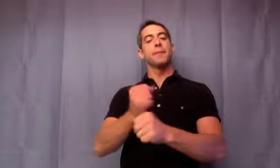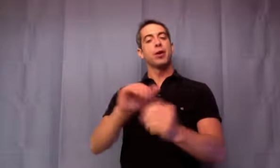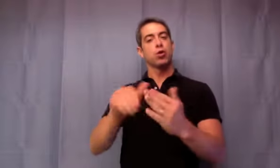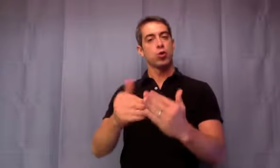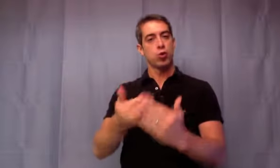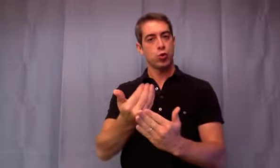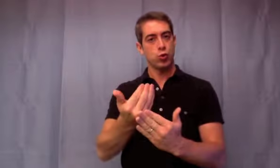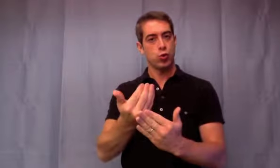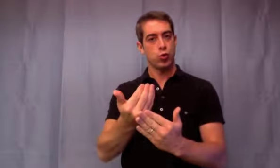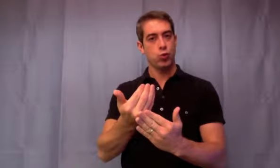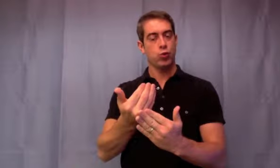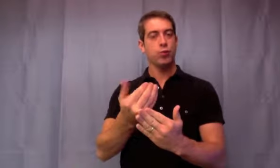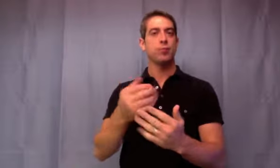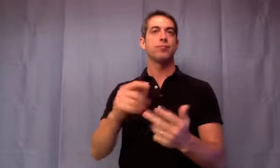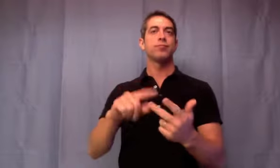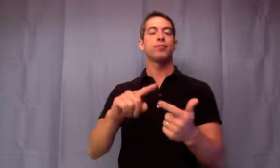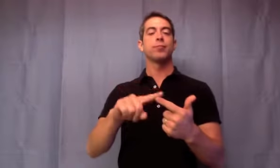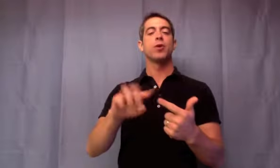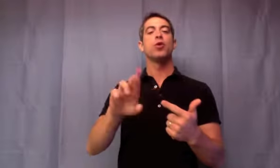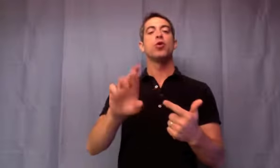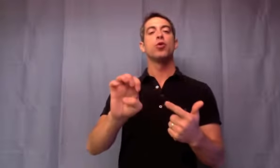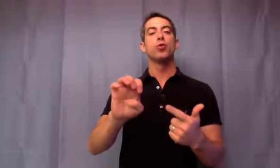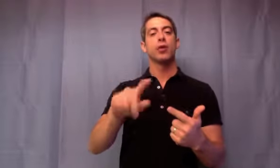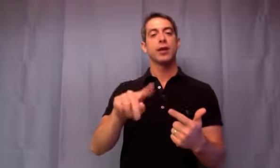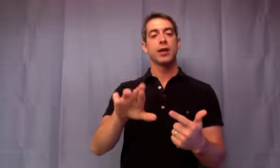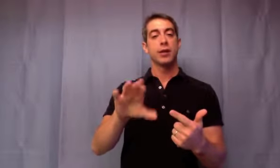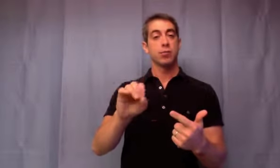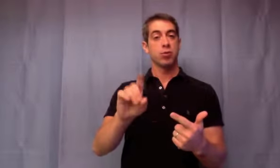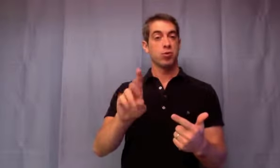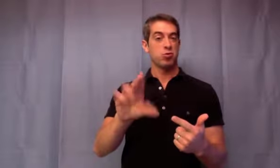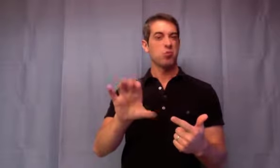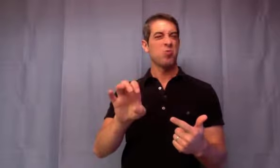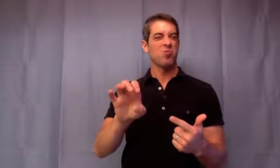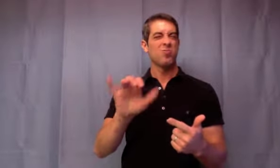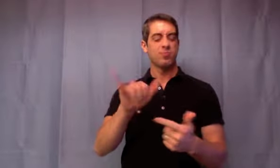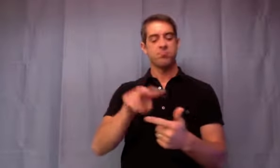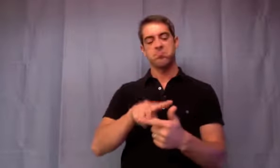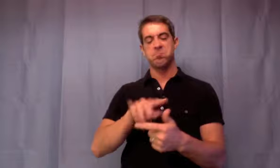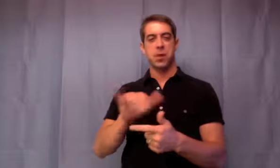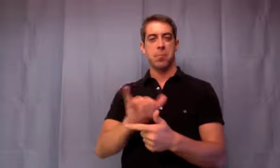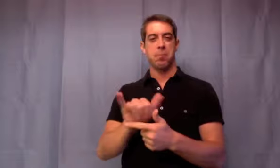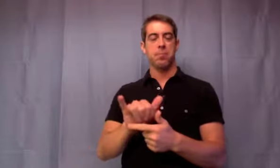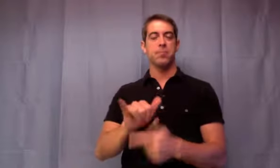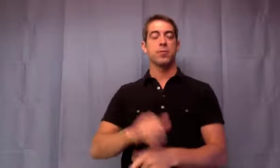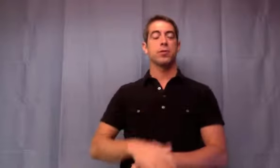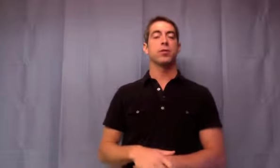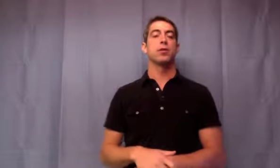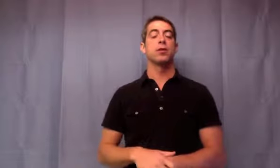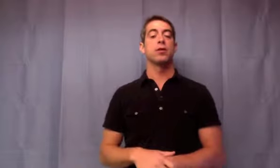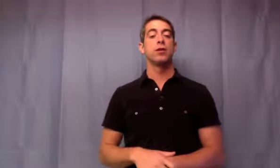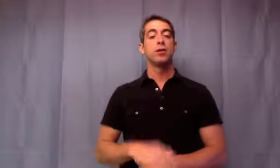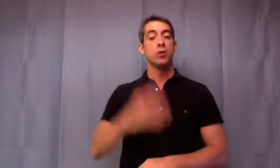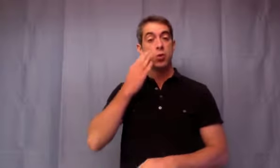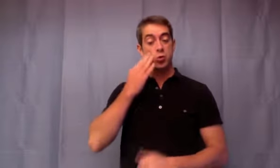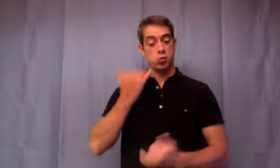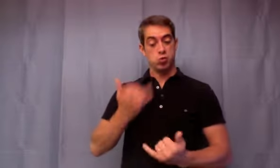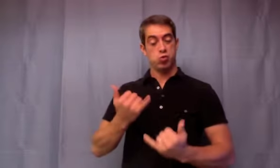Society seemingly pulls so much time and energy these days with increasing demands that I believe